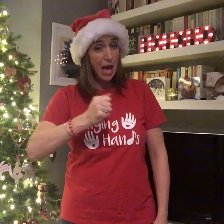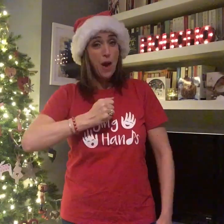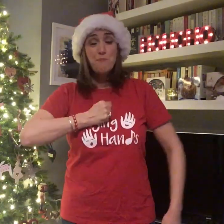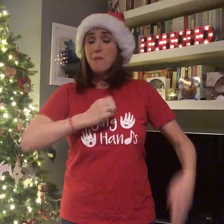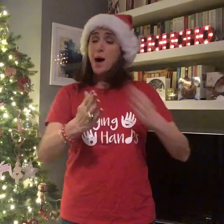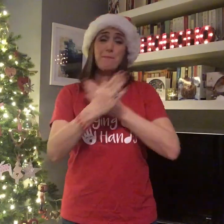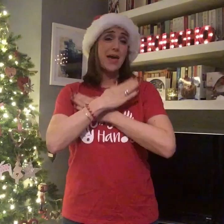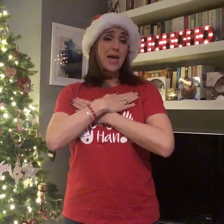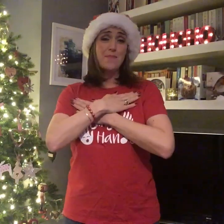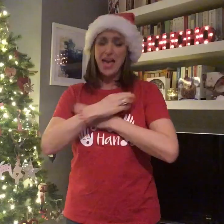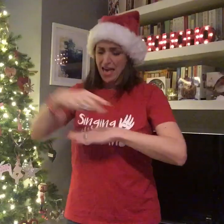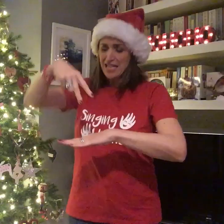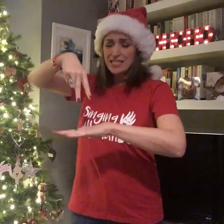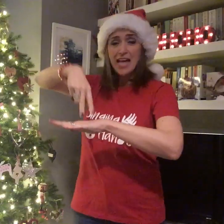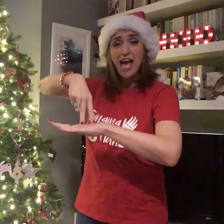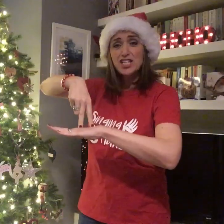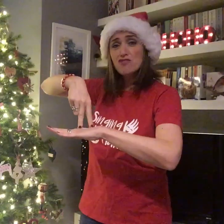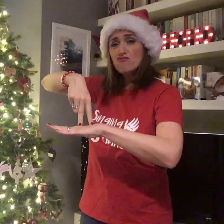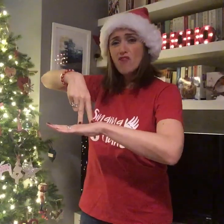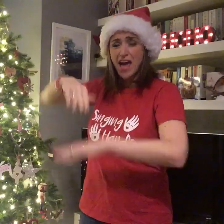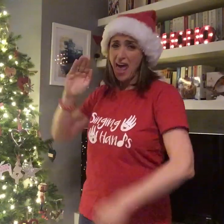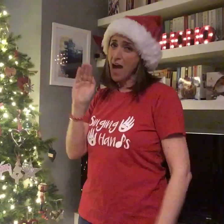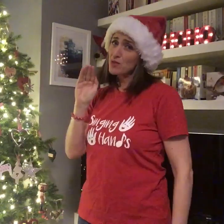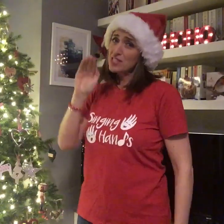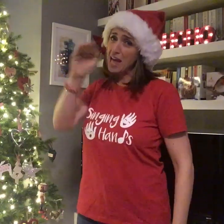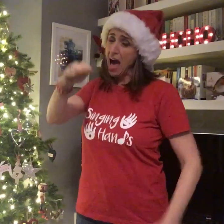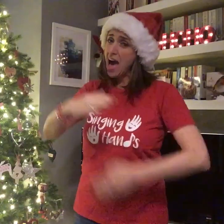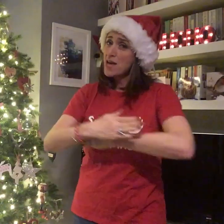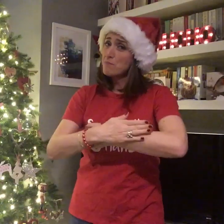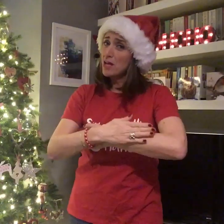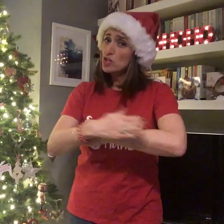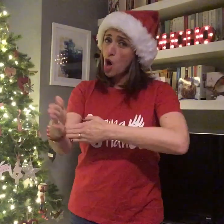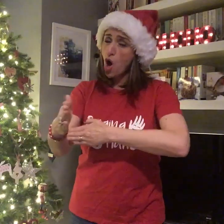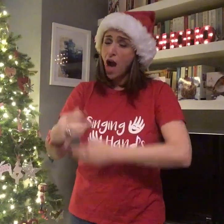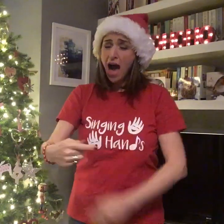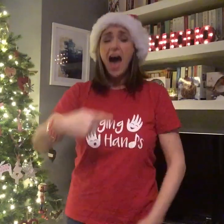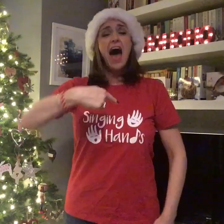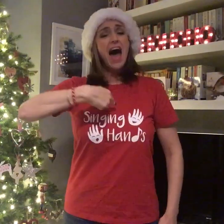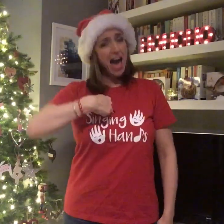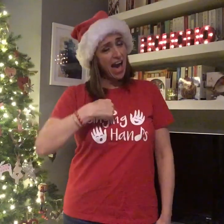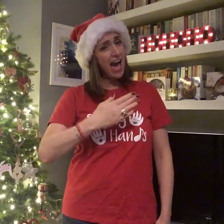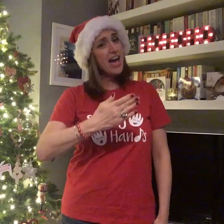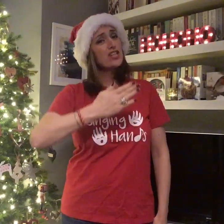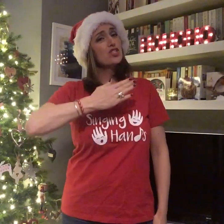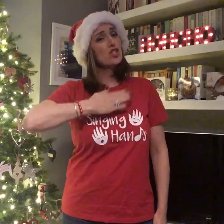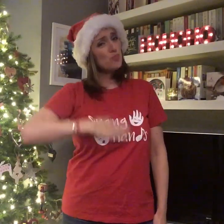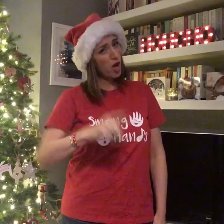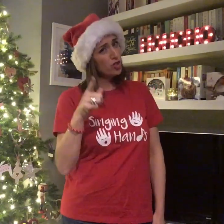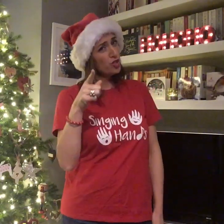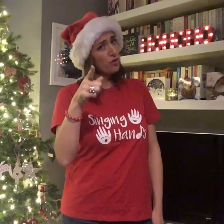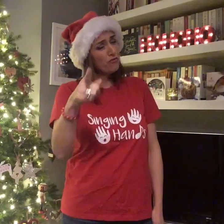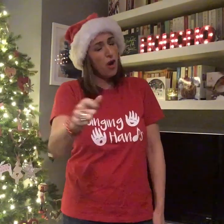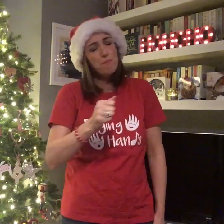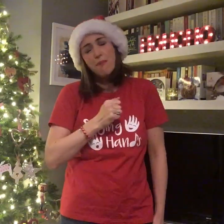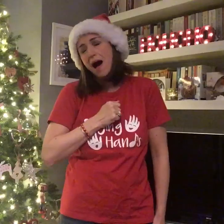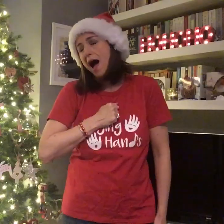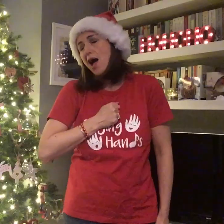my baby Standing right outside my door I just want you for my